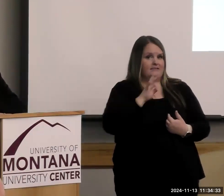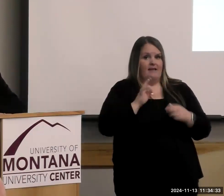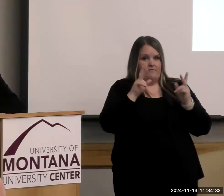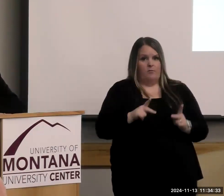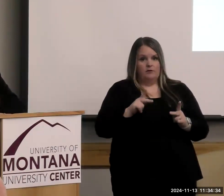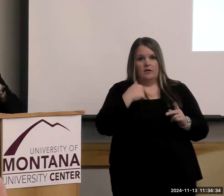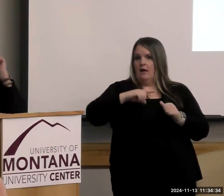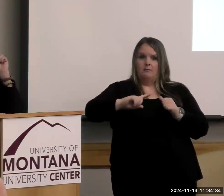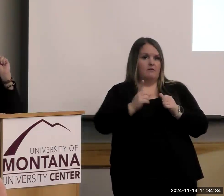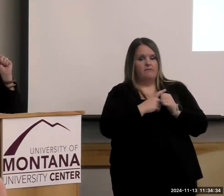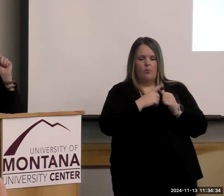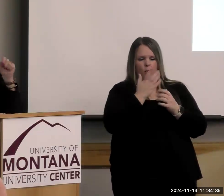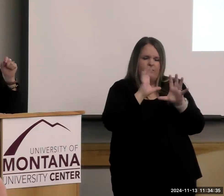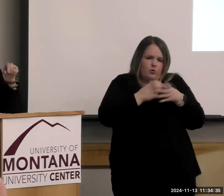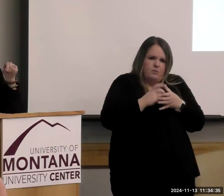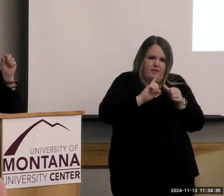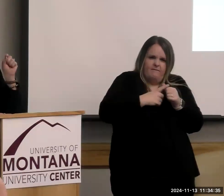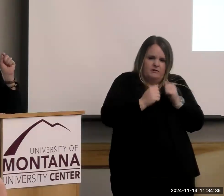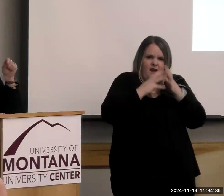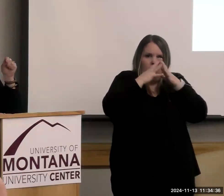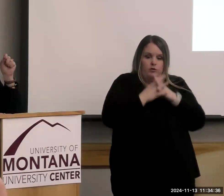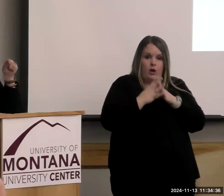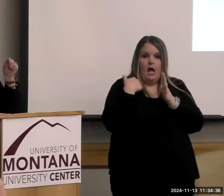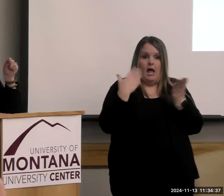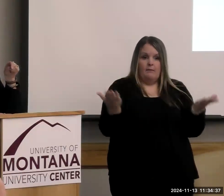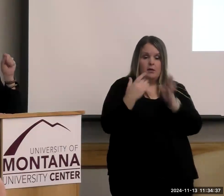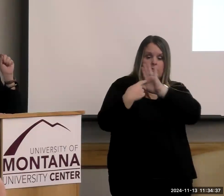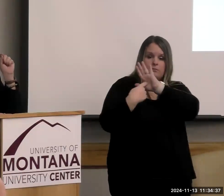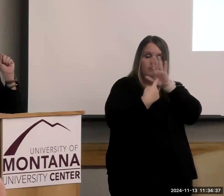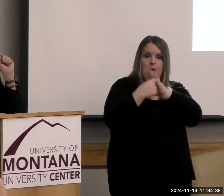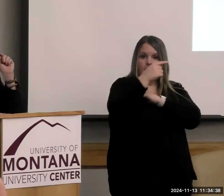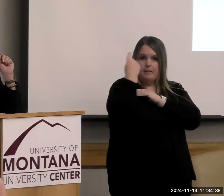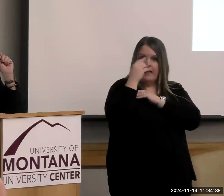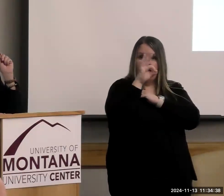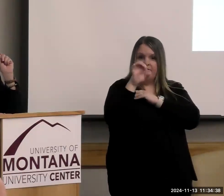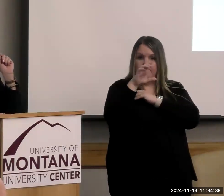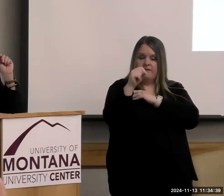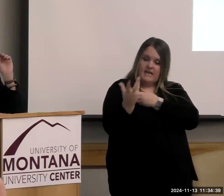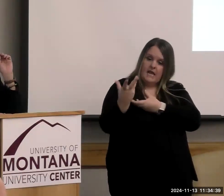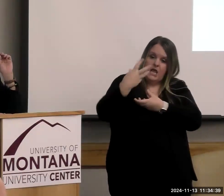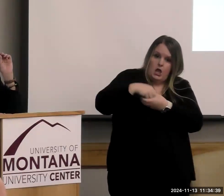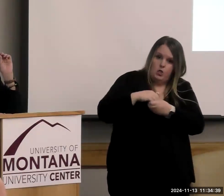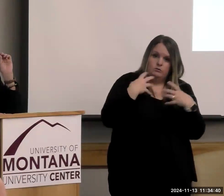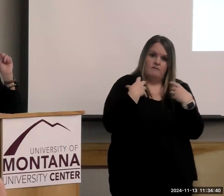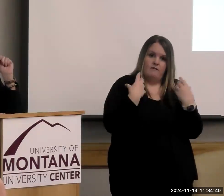original founders. I'm here, actually, representing the Black Feet Inclusive Health